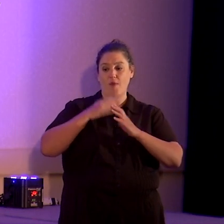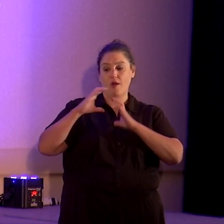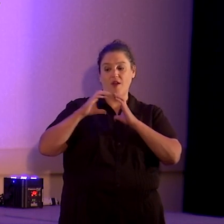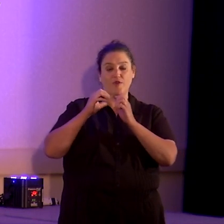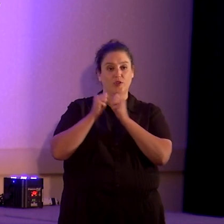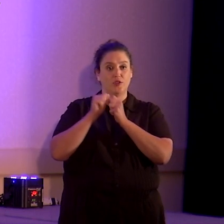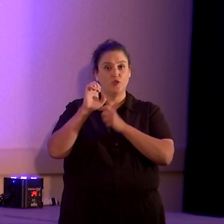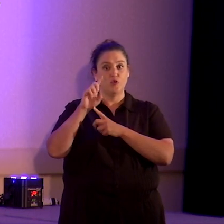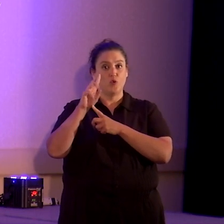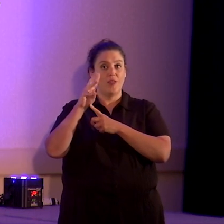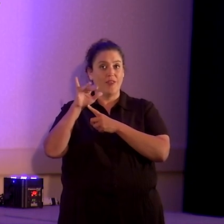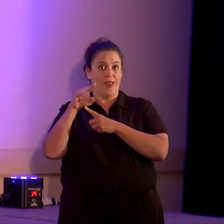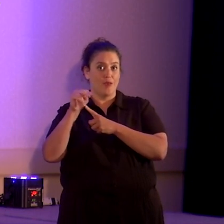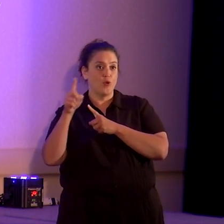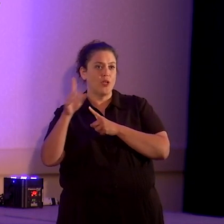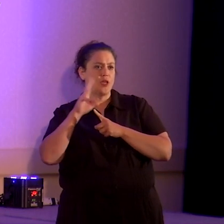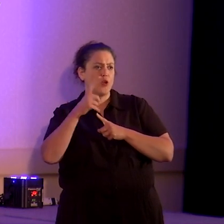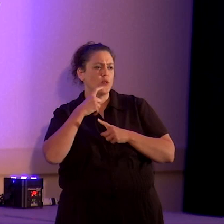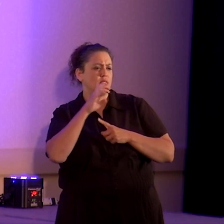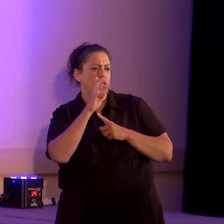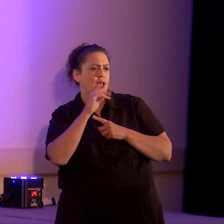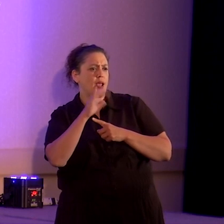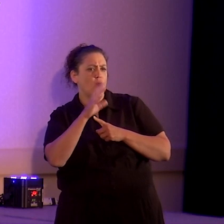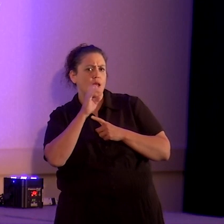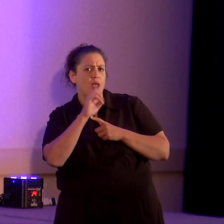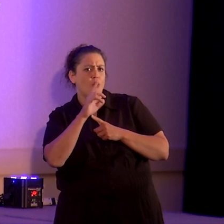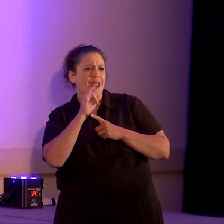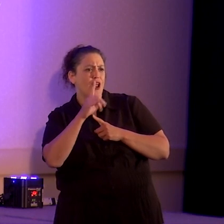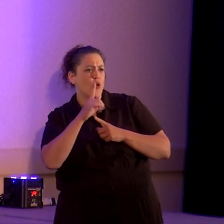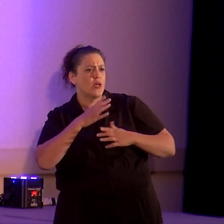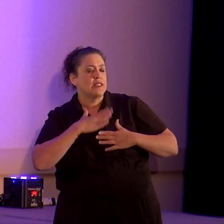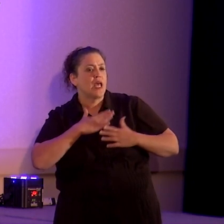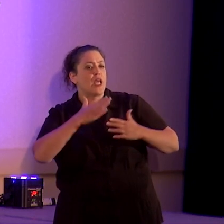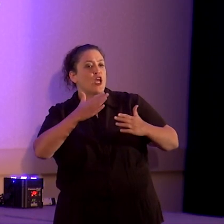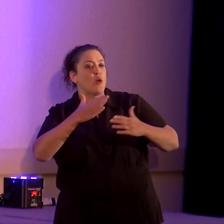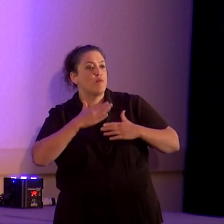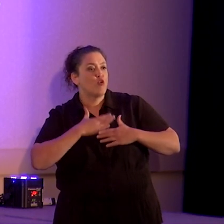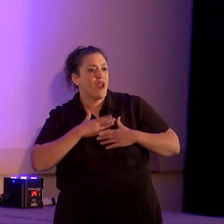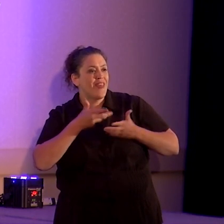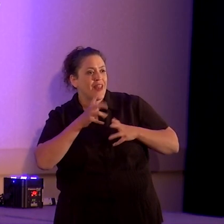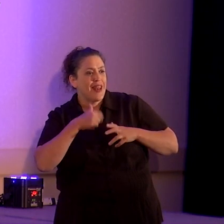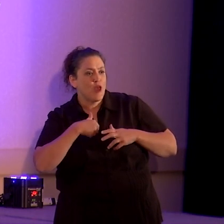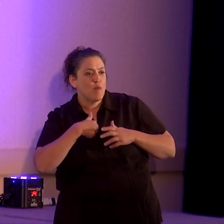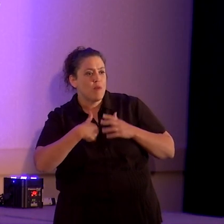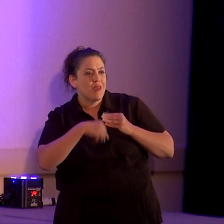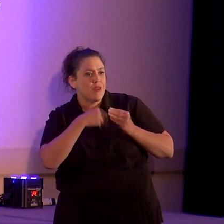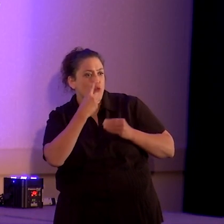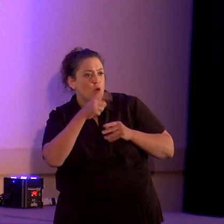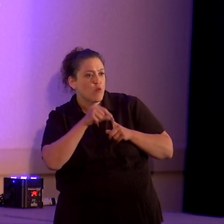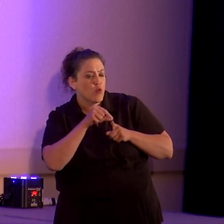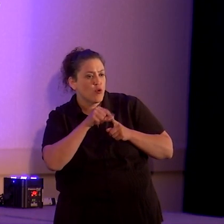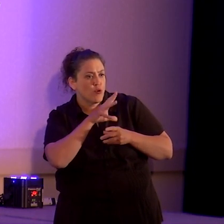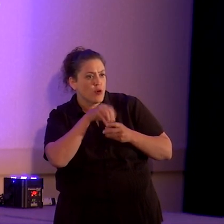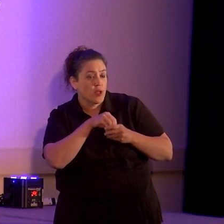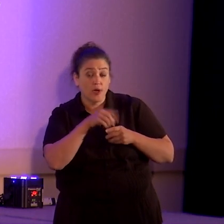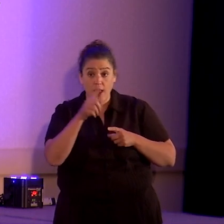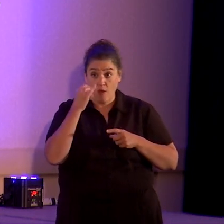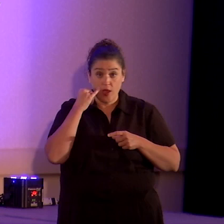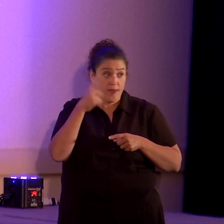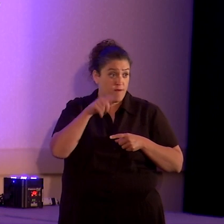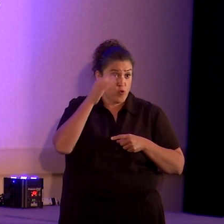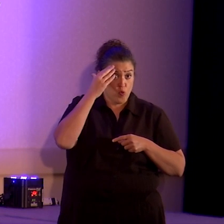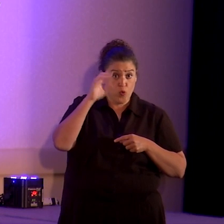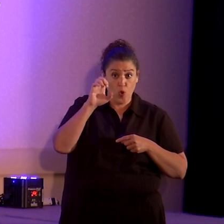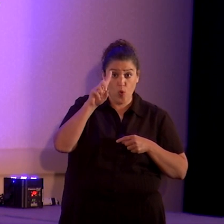he would say, Eric, Eric, Eric, take a breath, take a breath. Let me get a word in edgewise. Now, anybody that